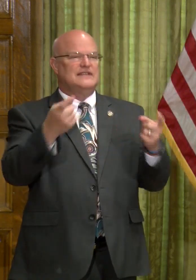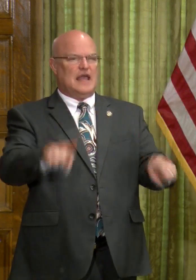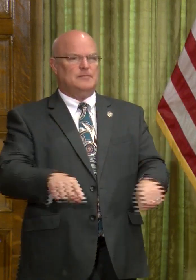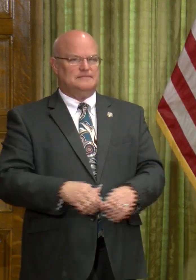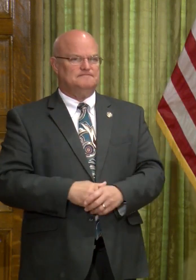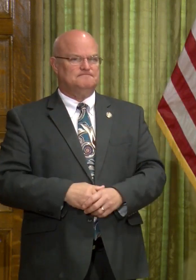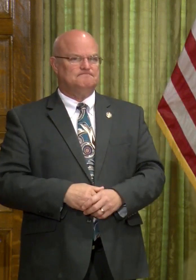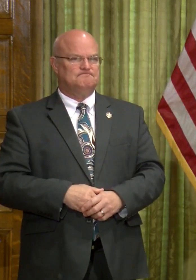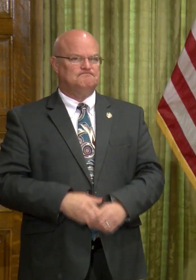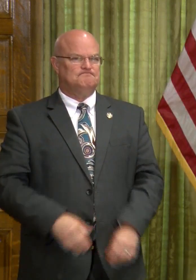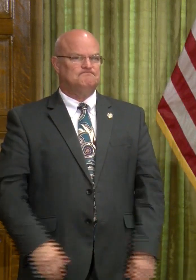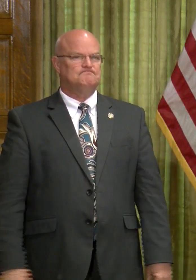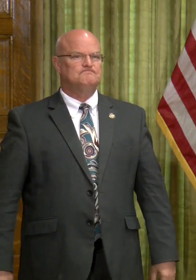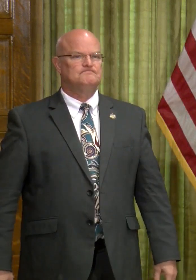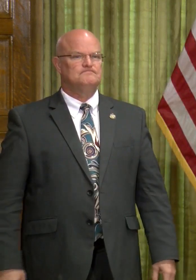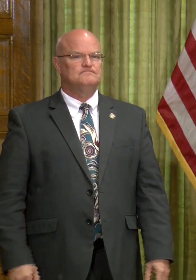to happen.